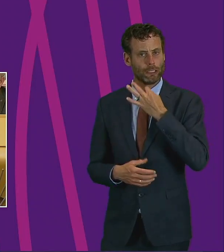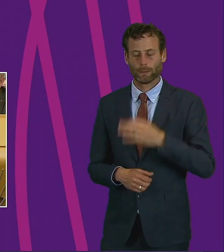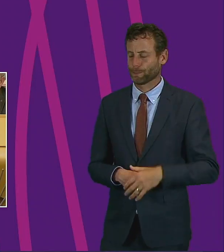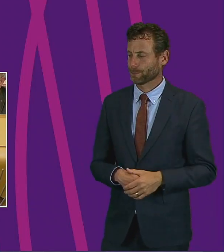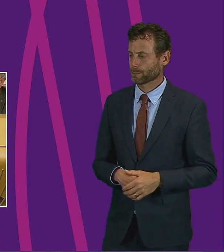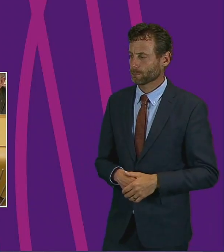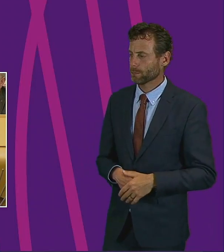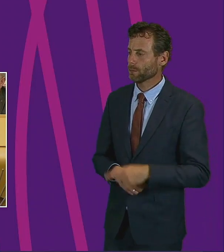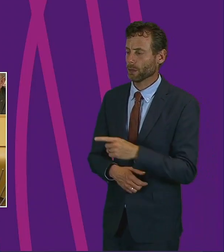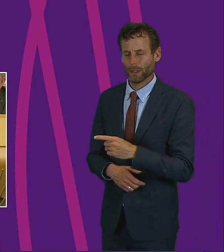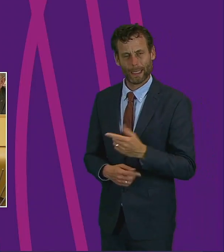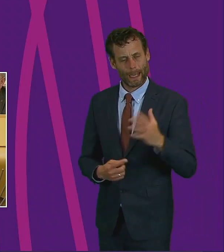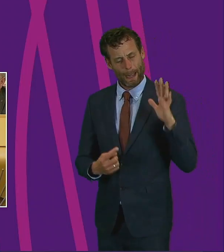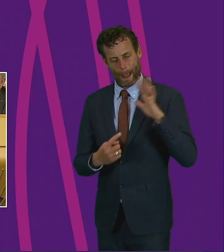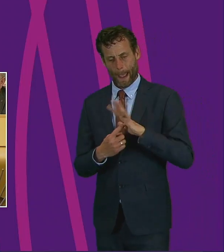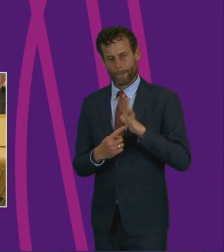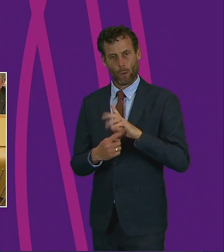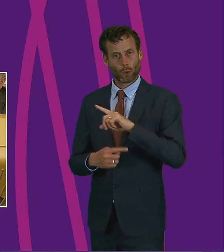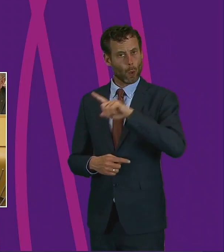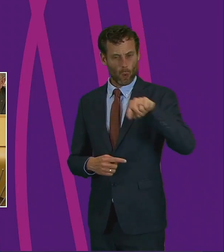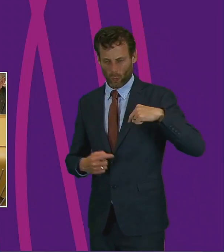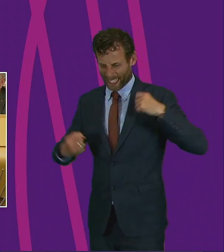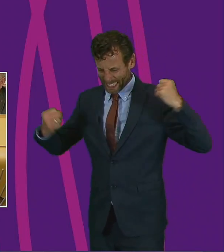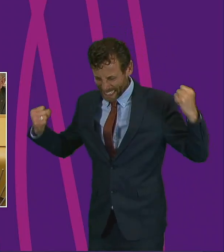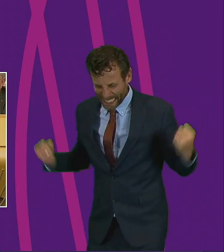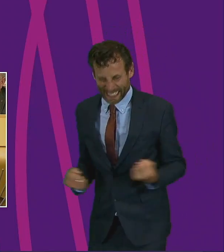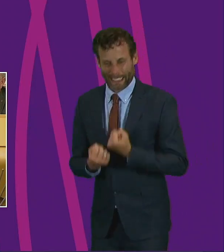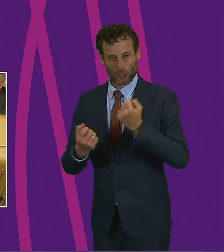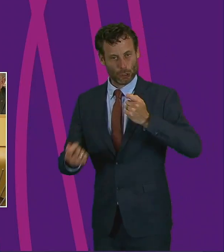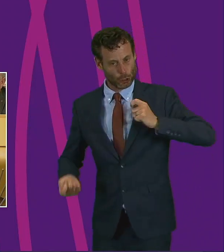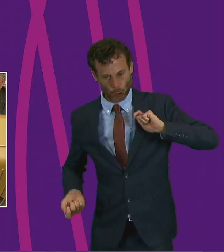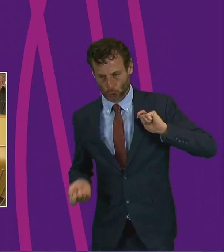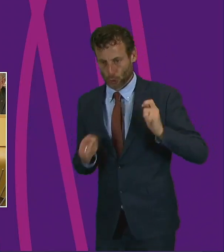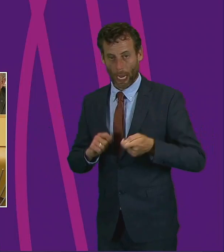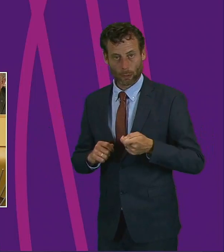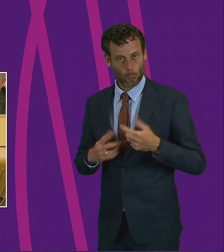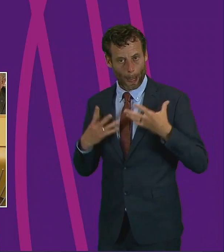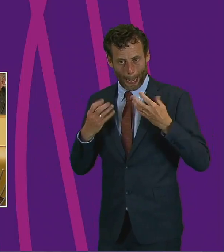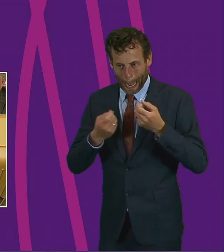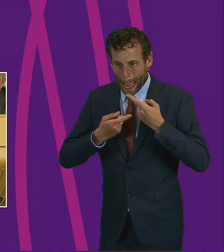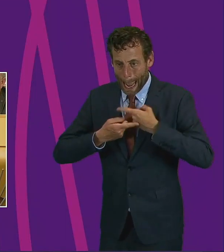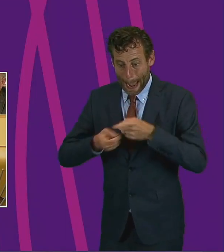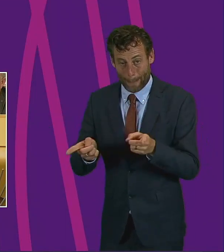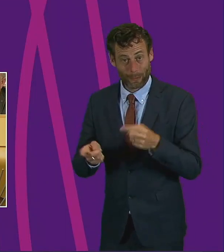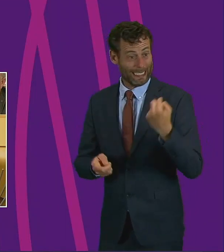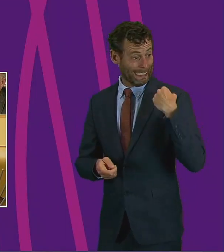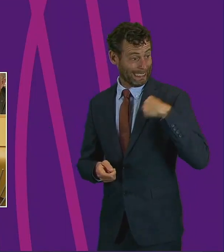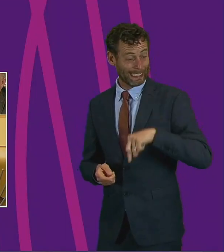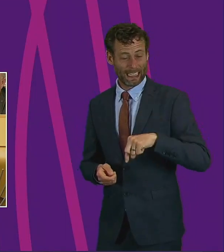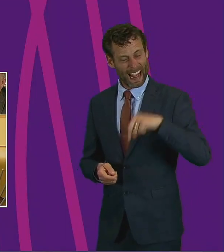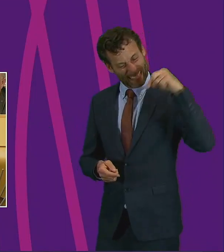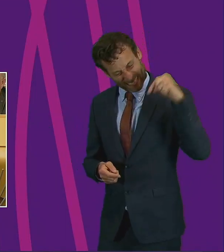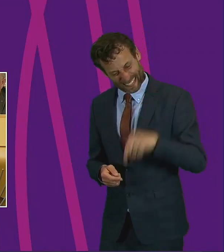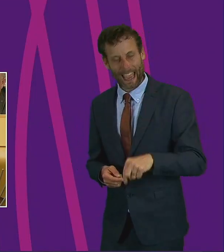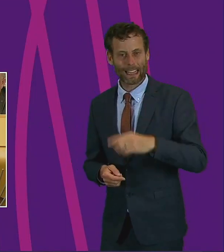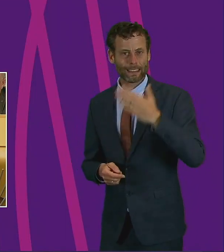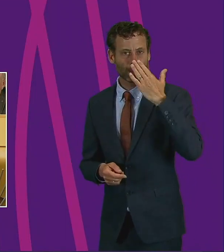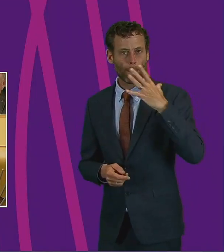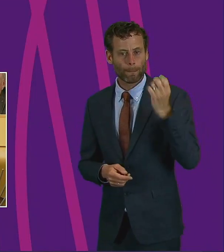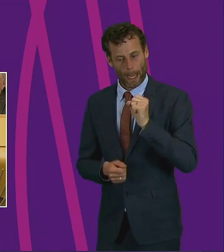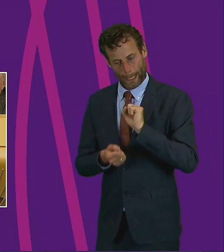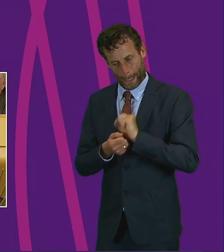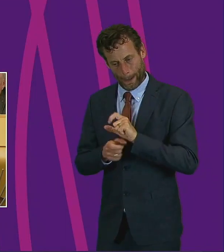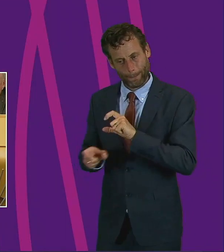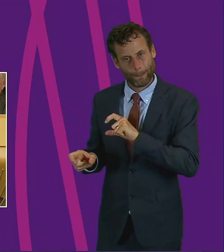last four months continue and become the core of our policy making. The Scottish Government's response to this pandemic must put human rights and